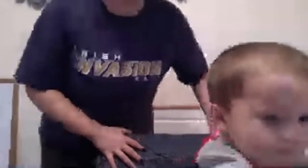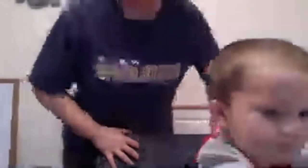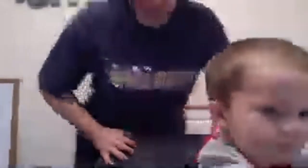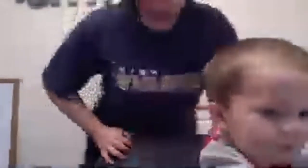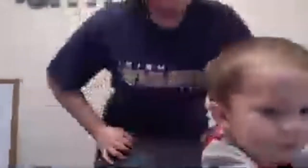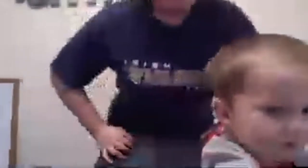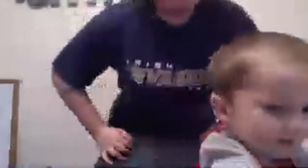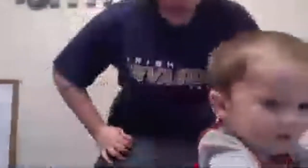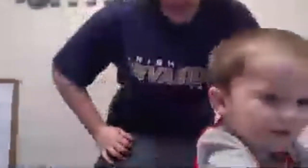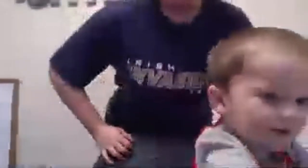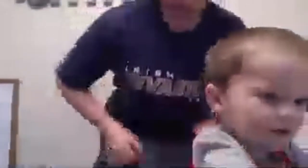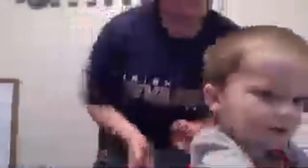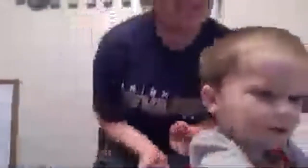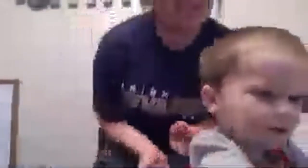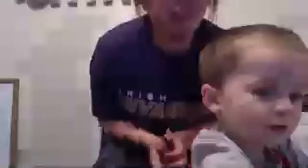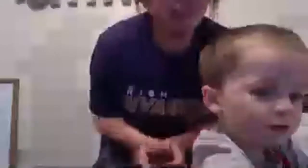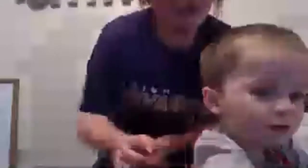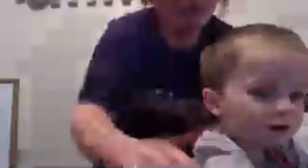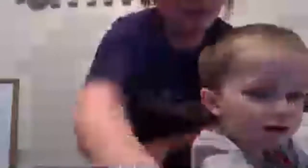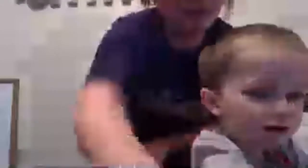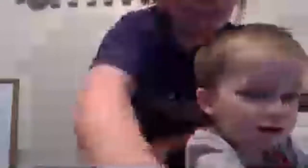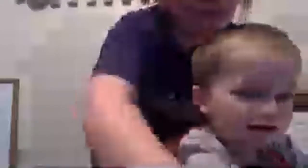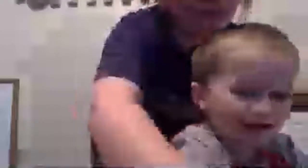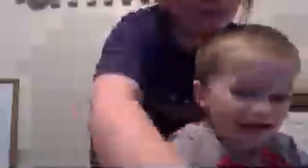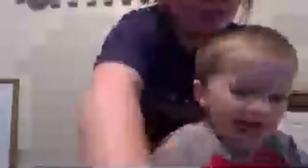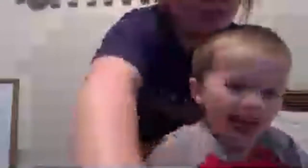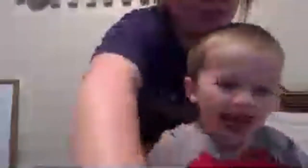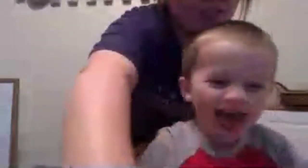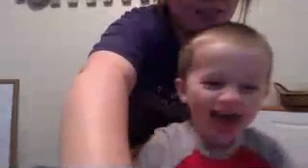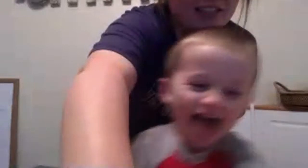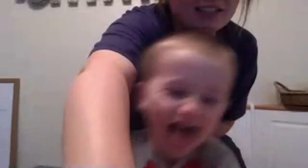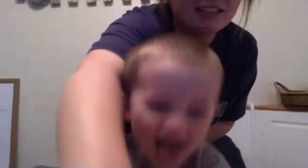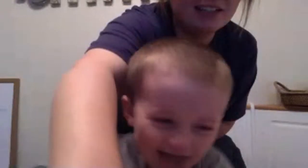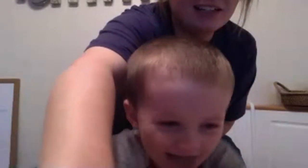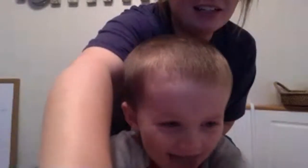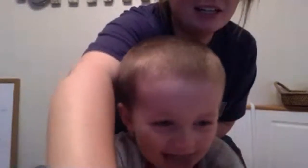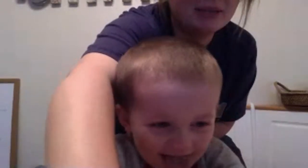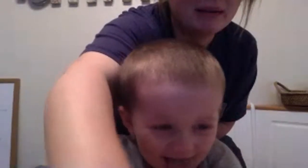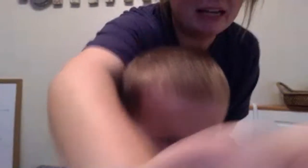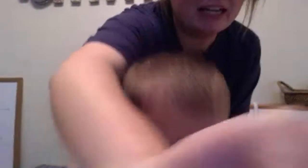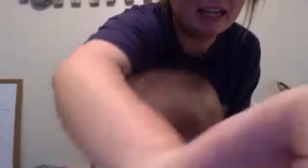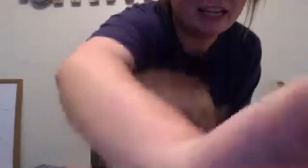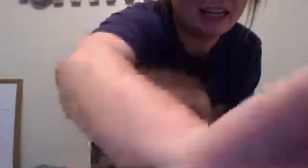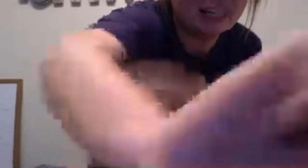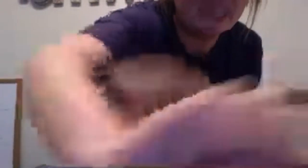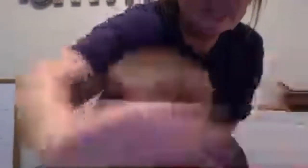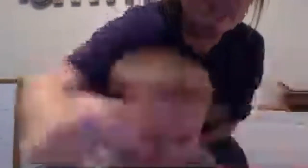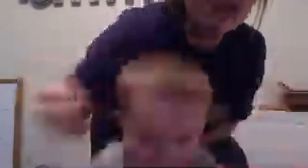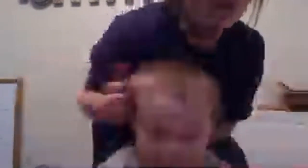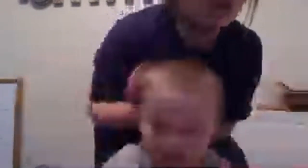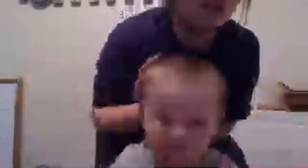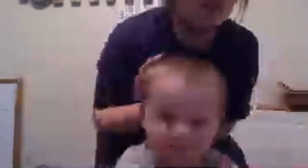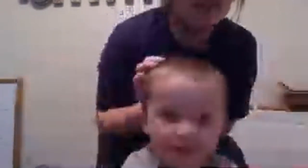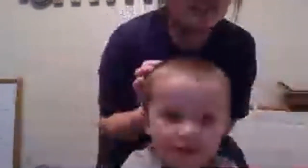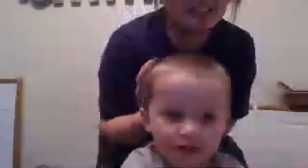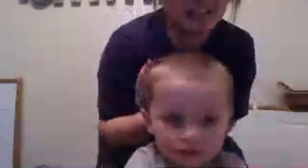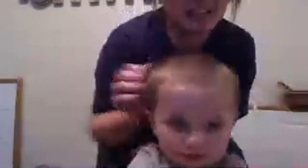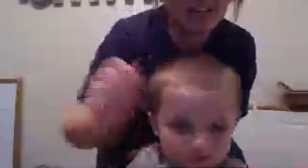so basically he's just okay stop clicking oh my goodness so basically um